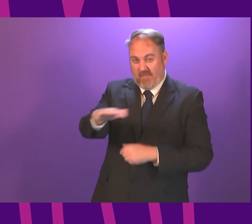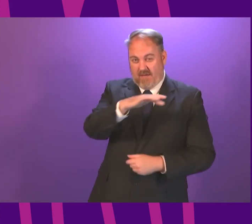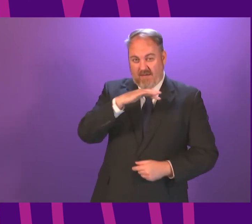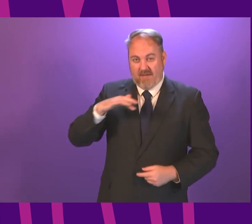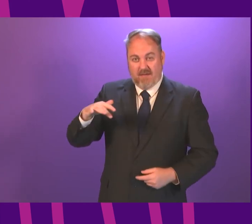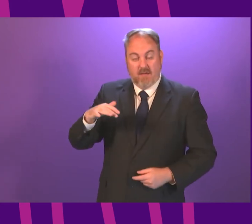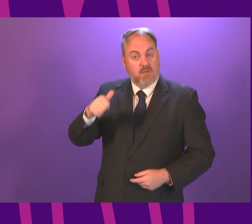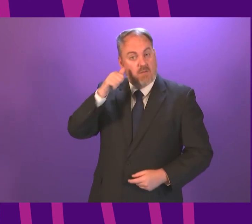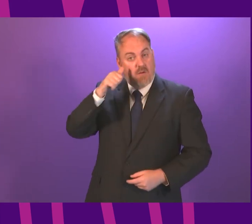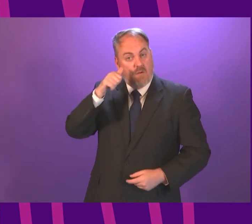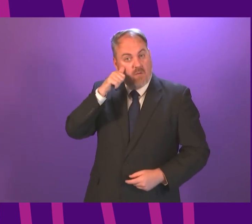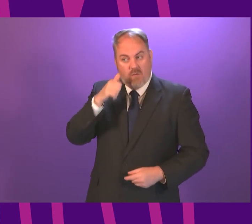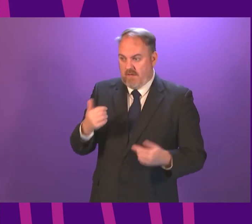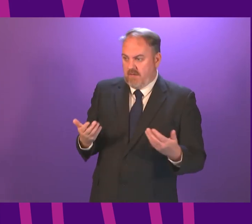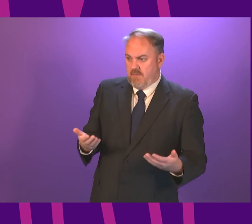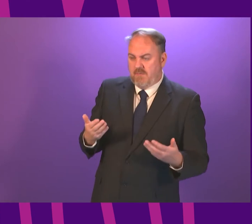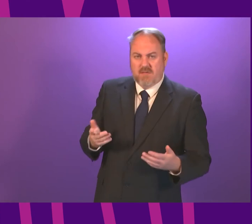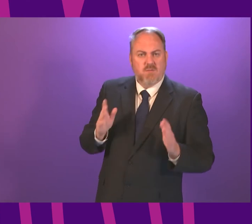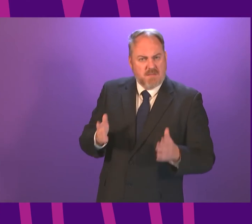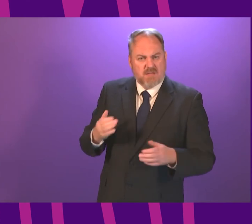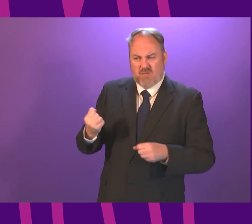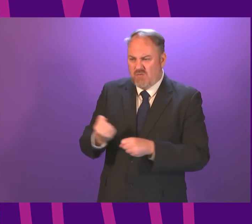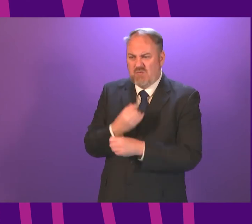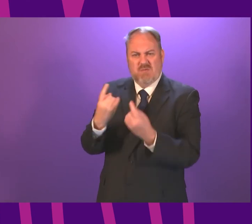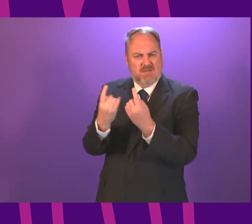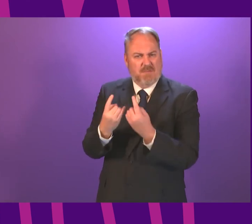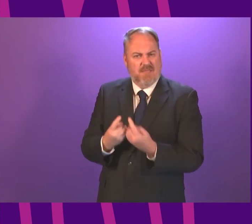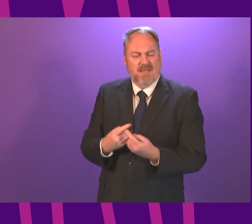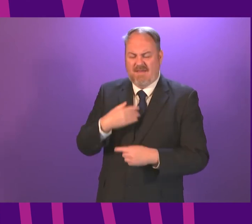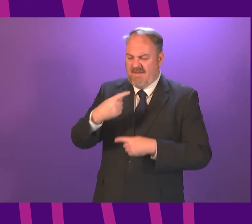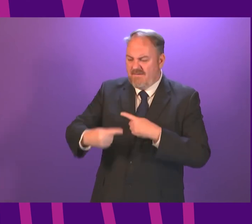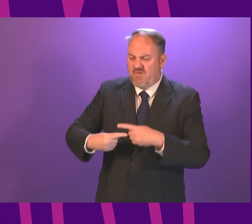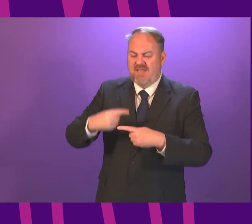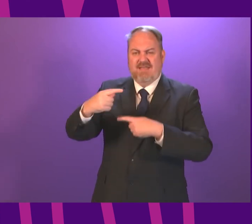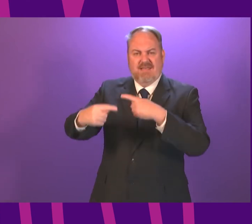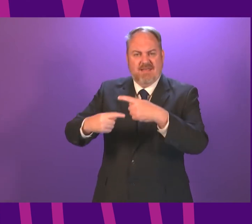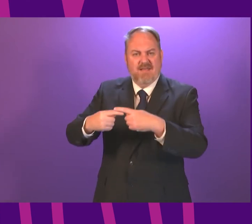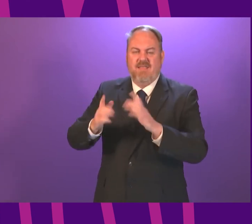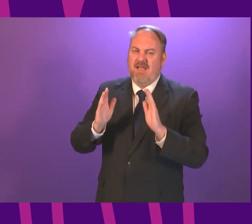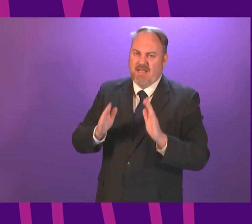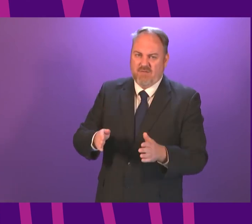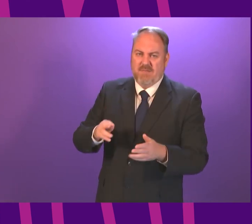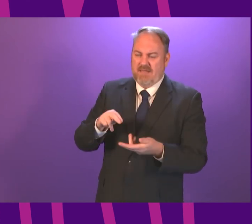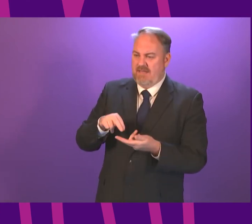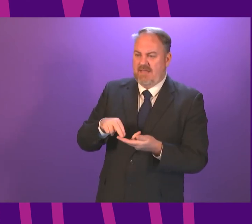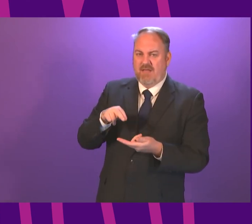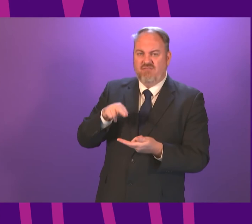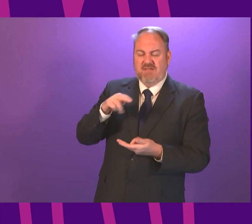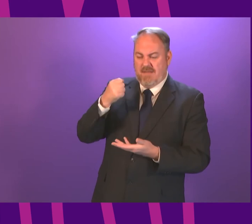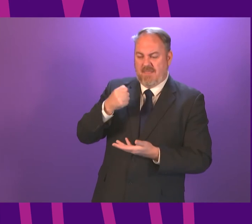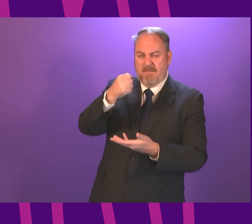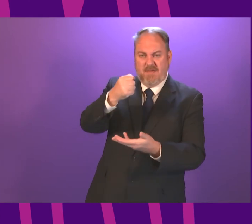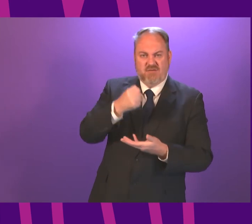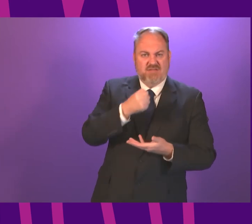the actions that must be taken, there must be a year-on-year substantial increase in school budgets